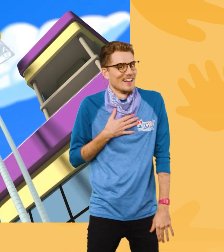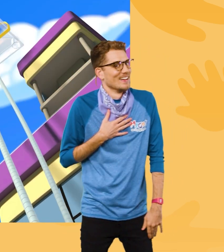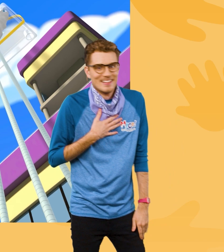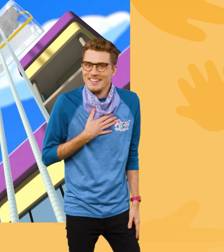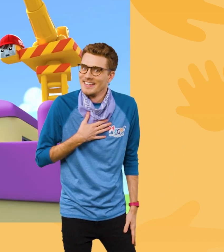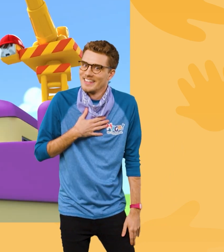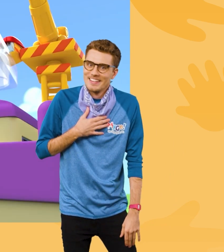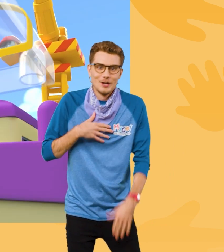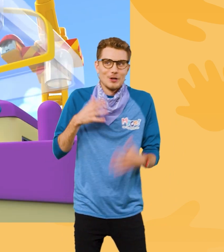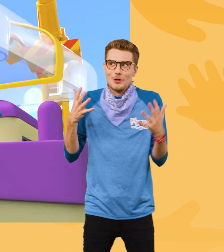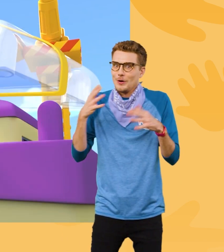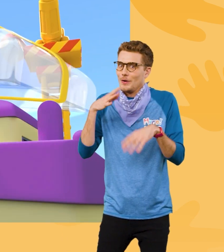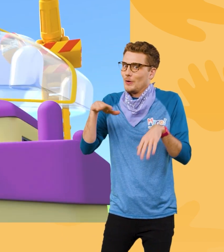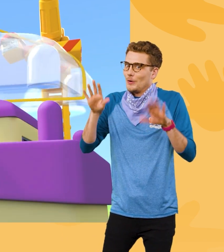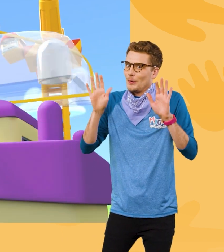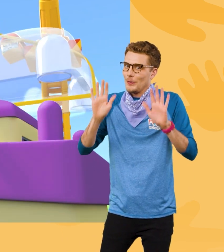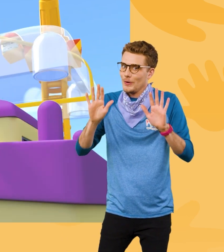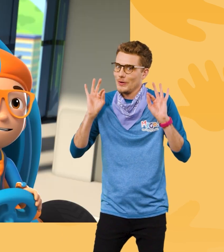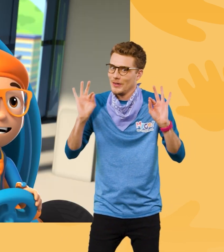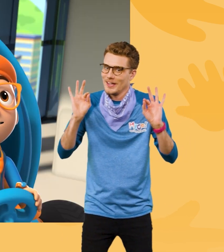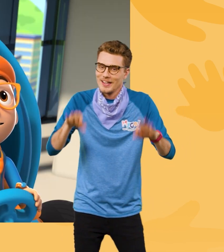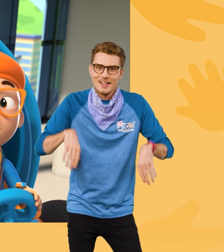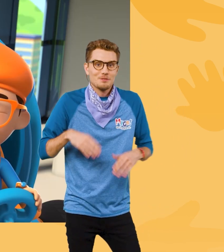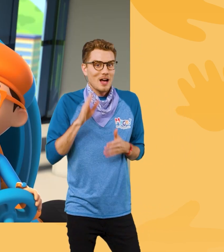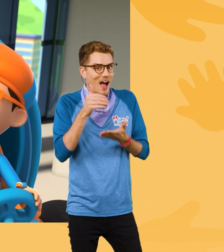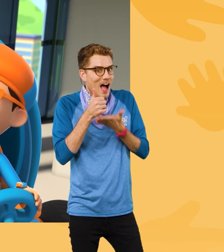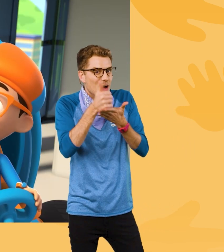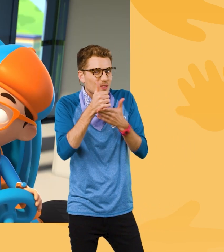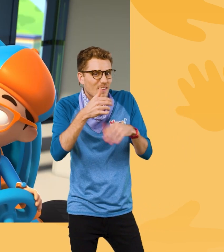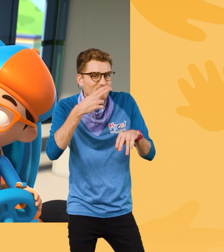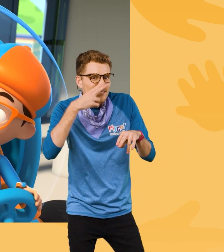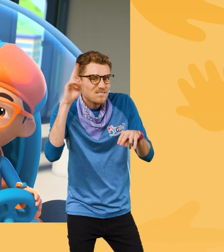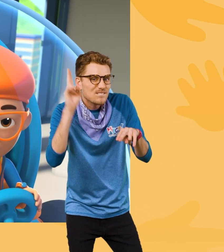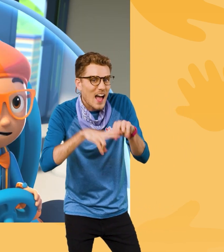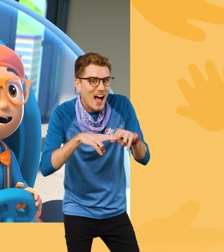Yeah! Isn't helping Kareem so fun?